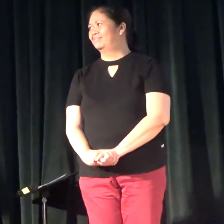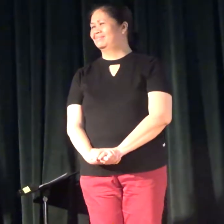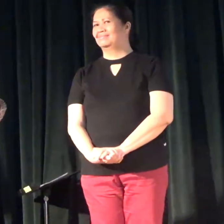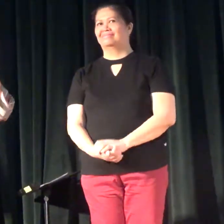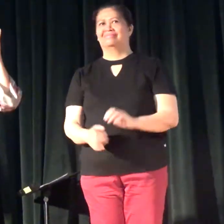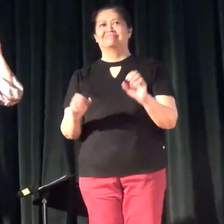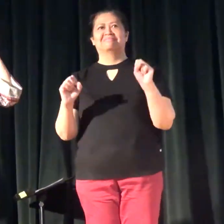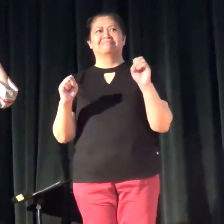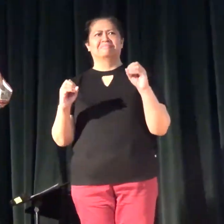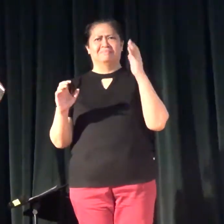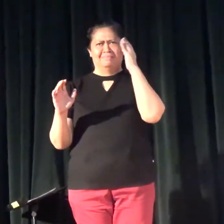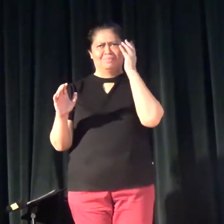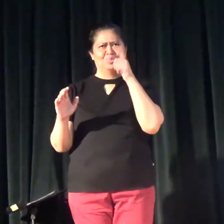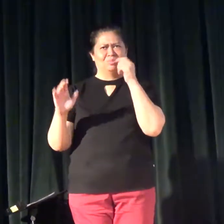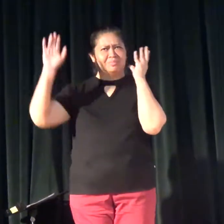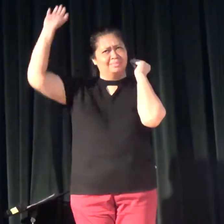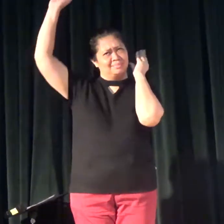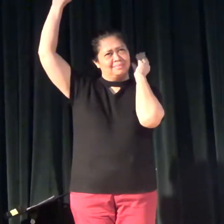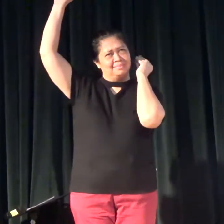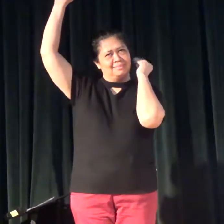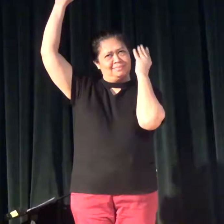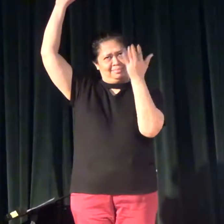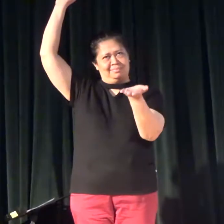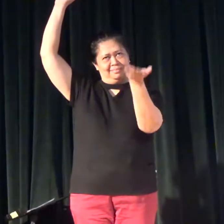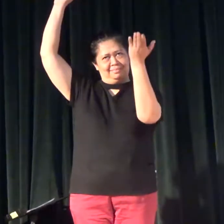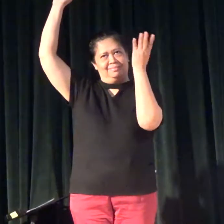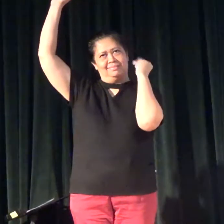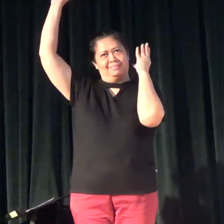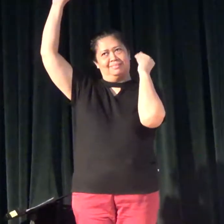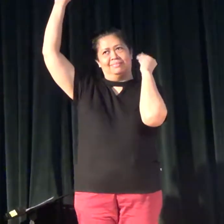So we have no who are hearing in the heat.